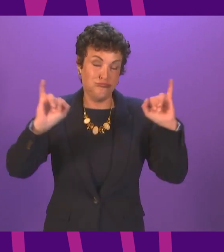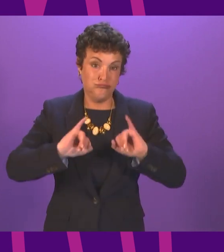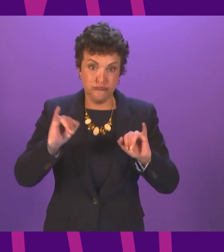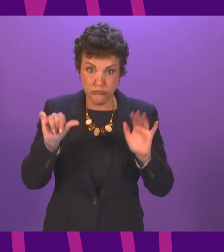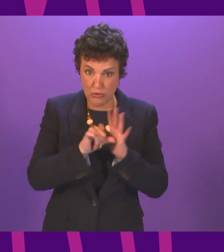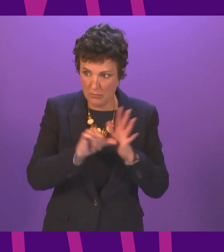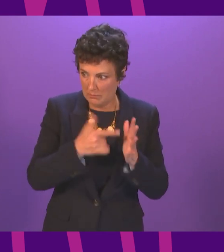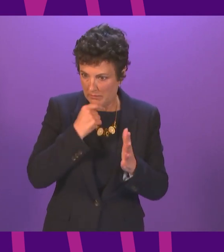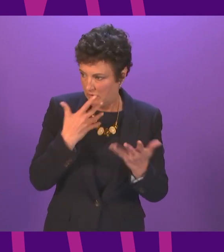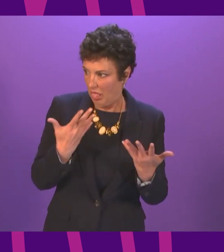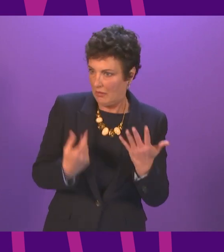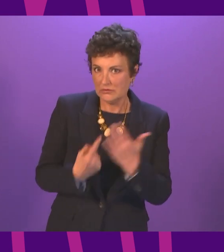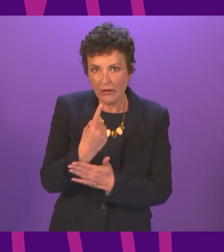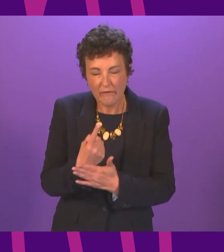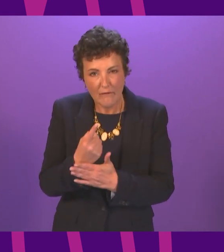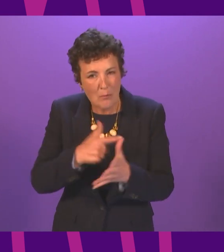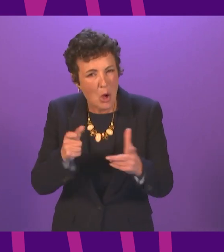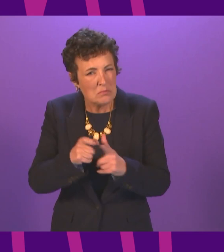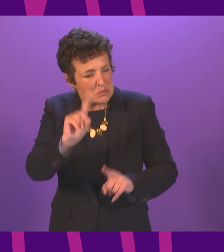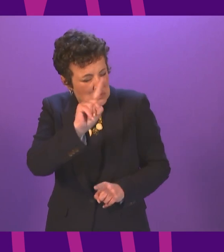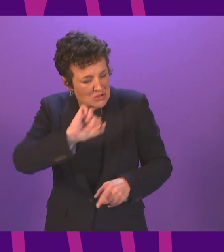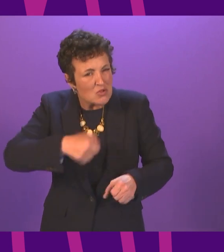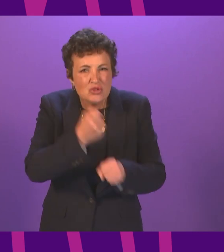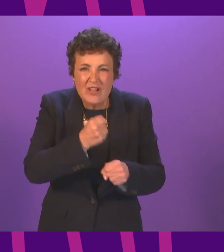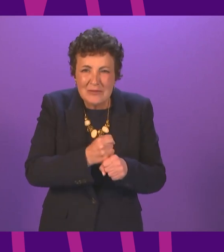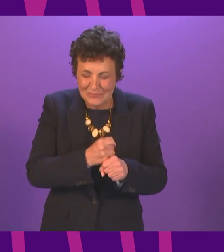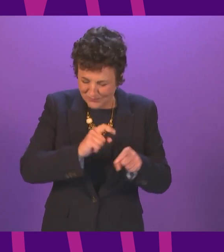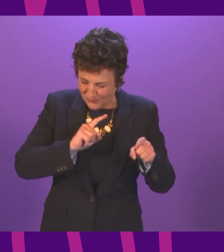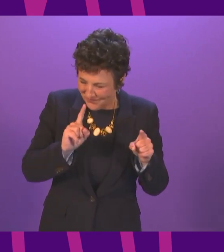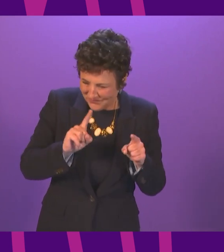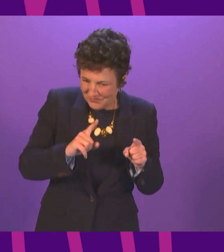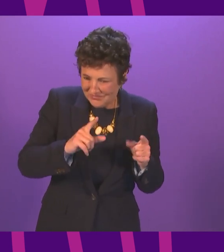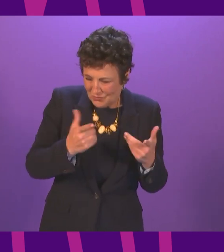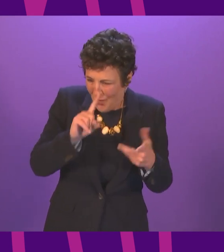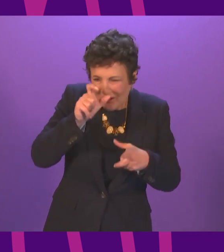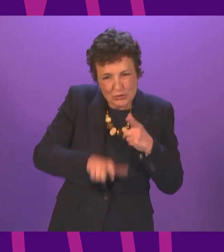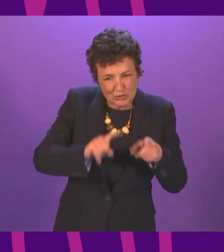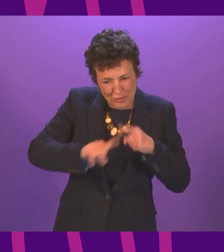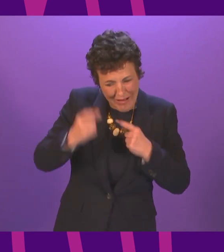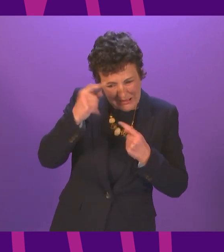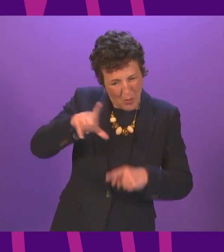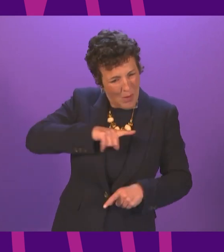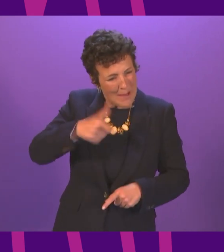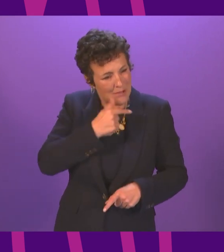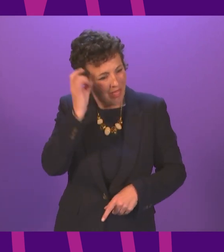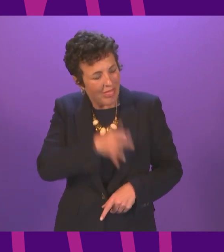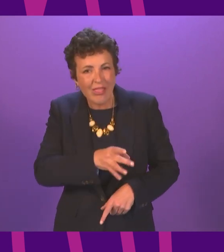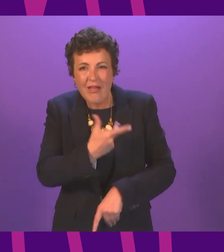for appointments. What work is the Scottish Government trying to do to understand why that should be and try and address this issue?